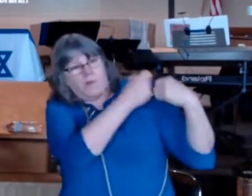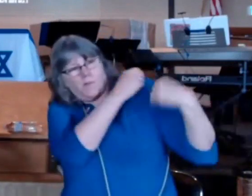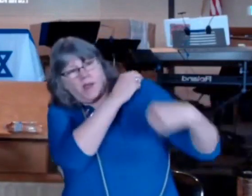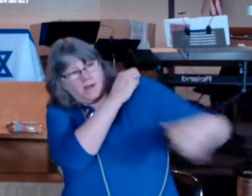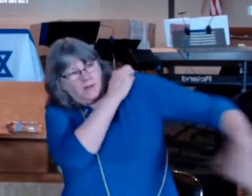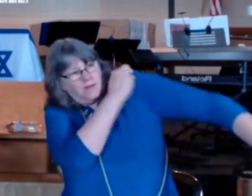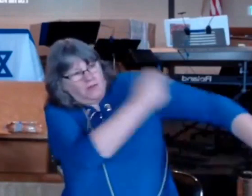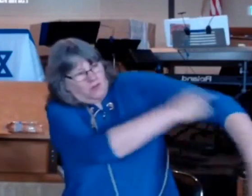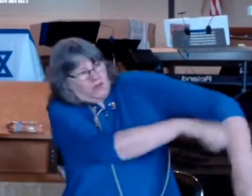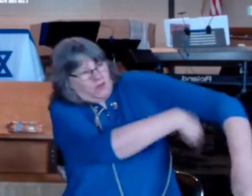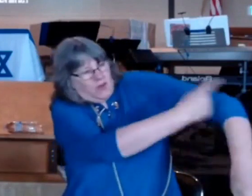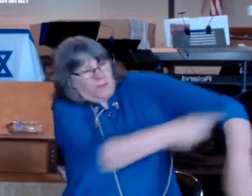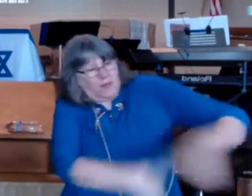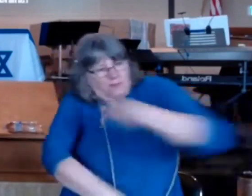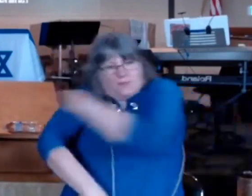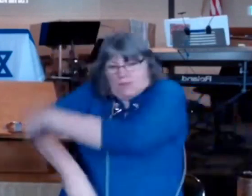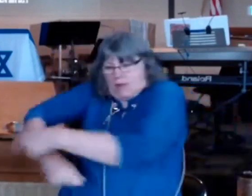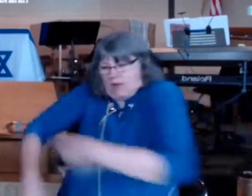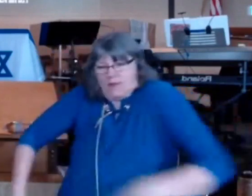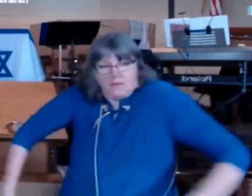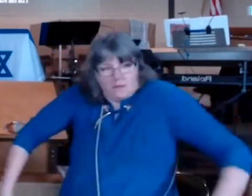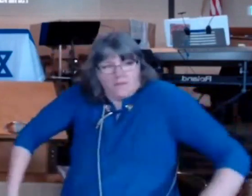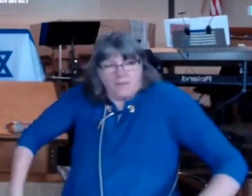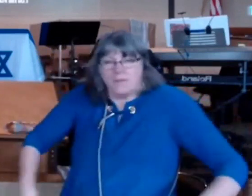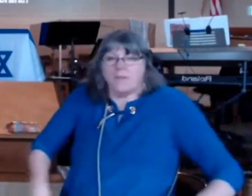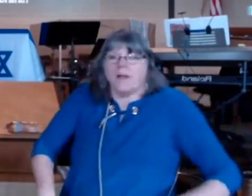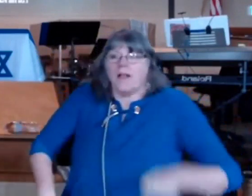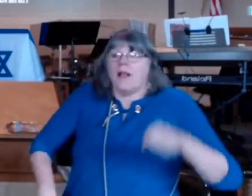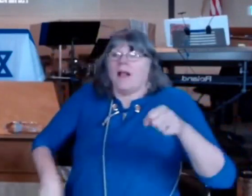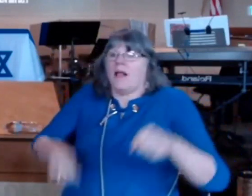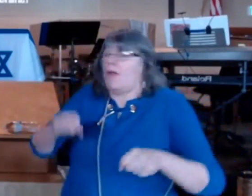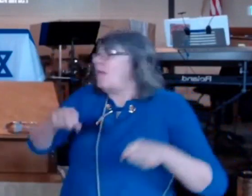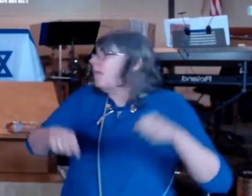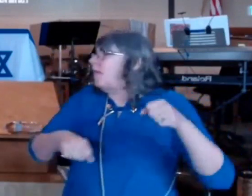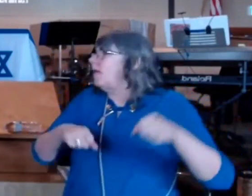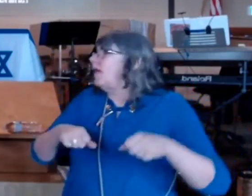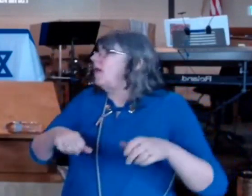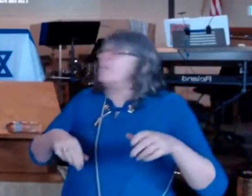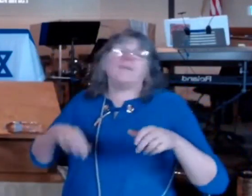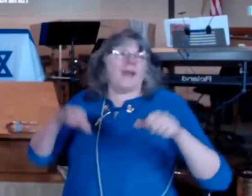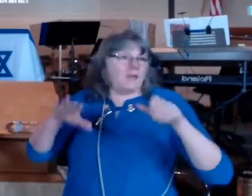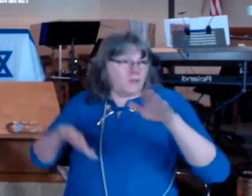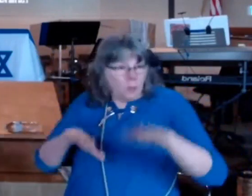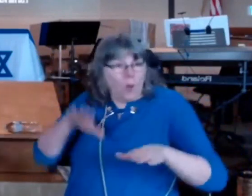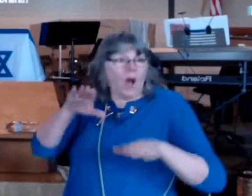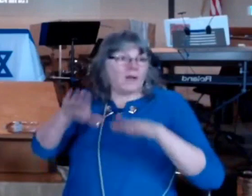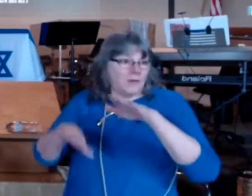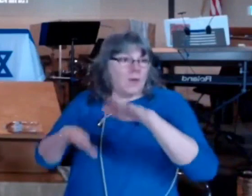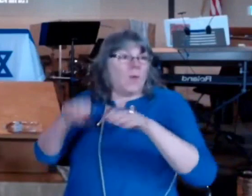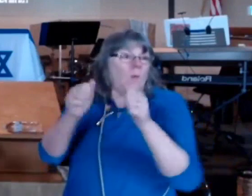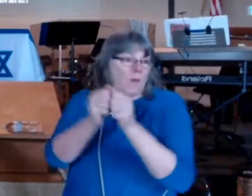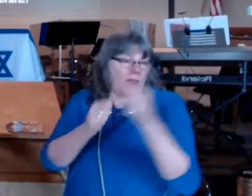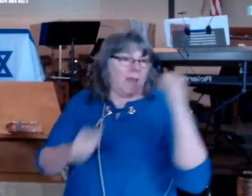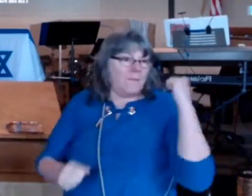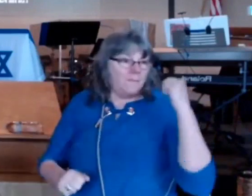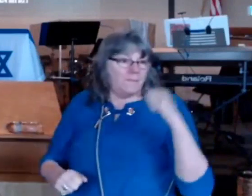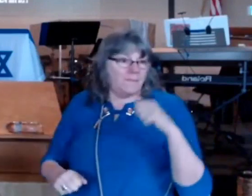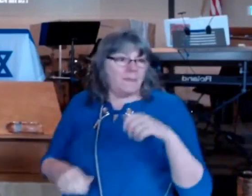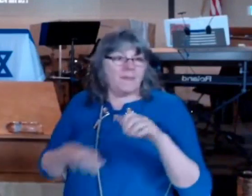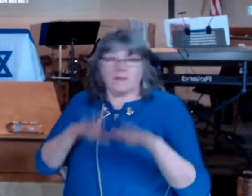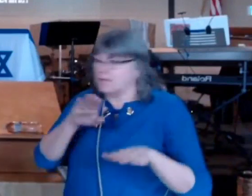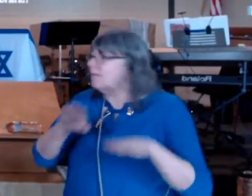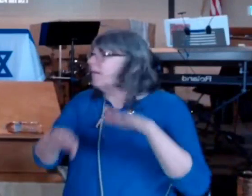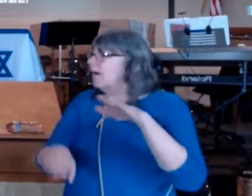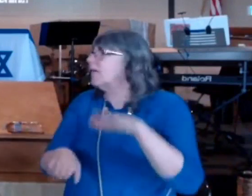teenager okay she was not like a big lady she strapped him on her back the legs the